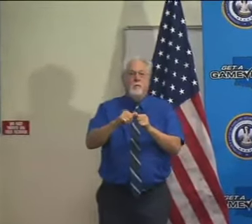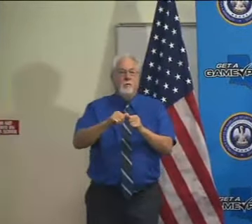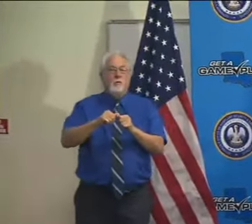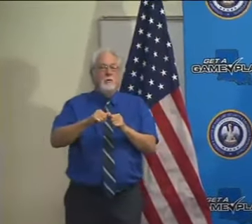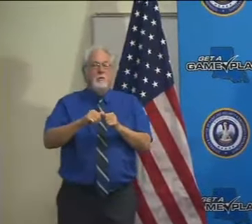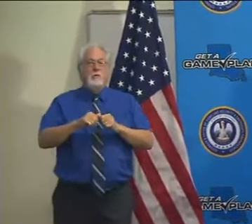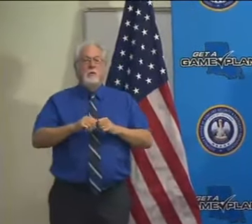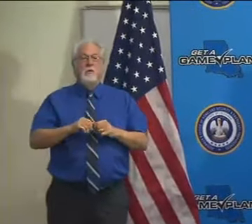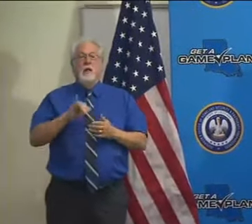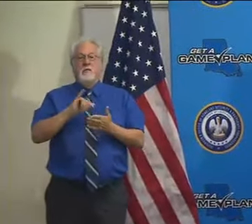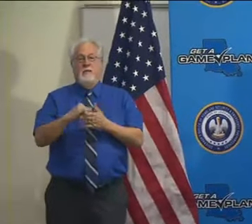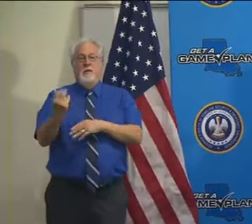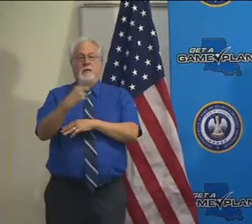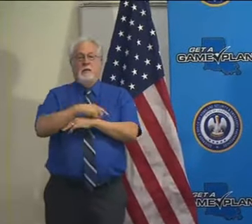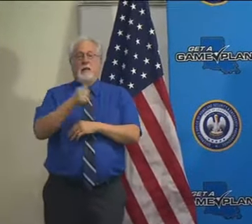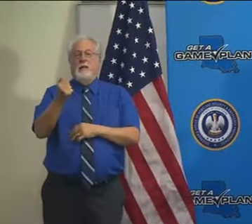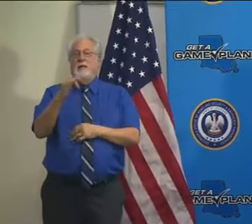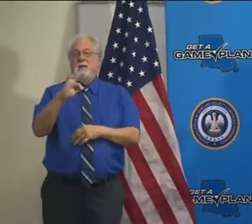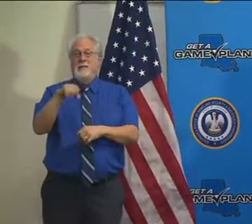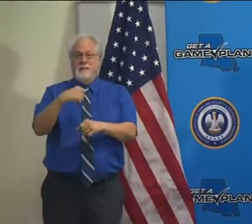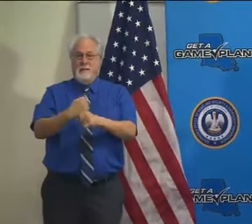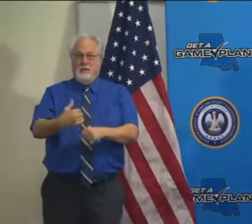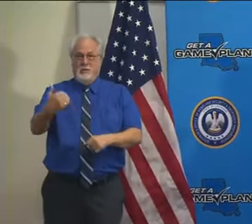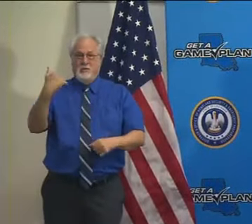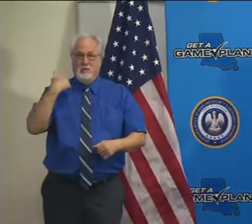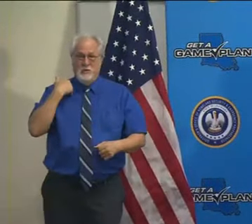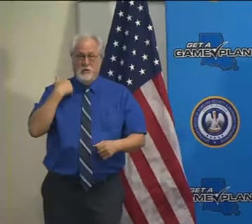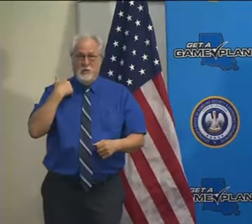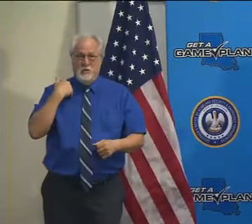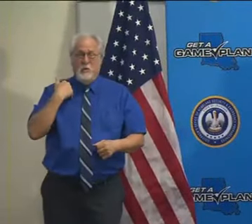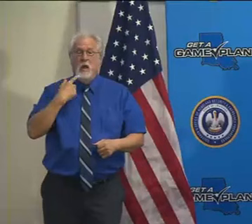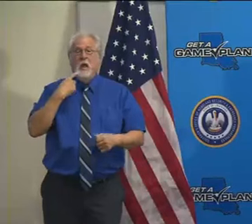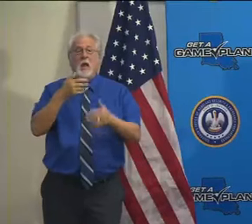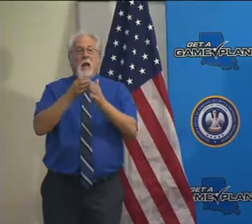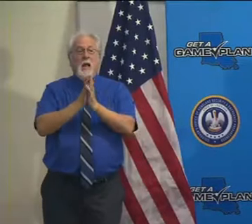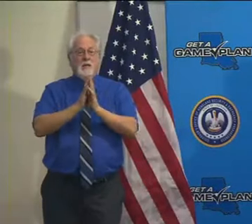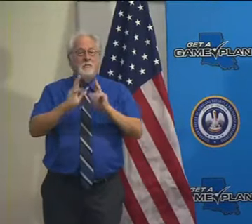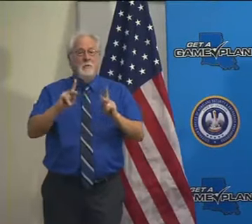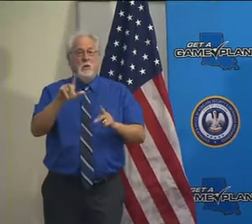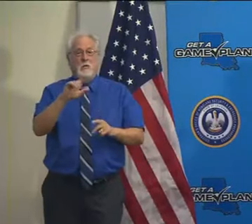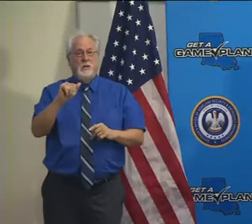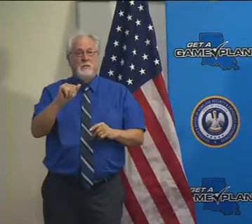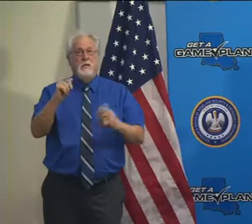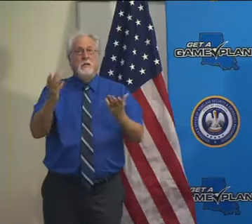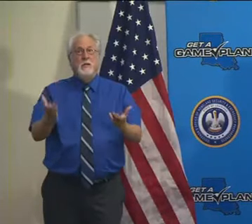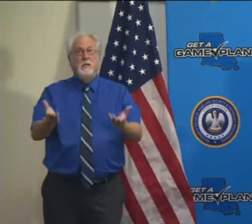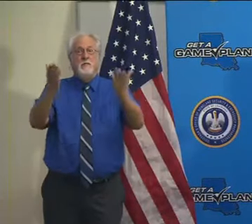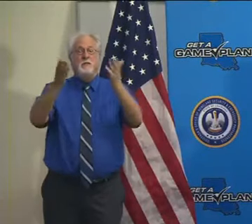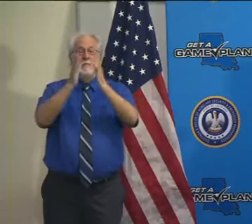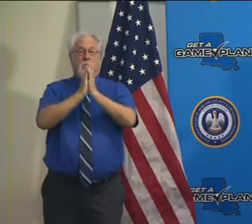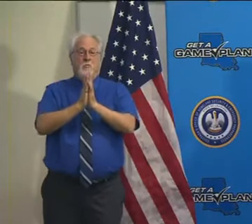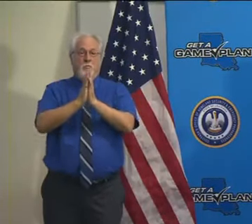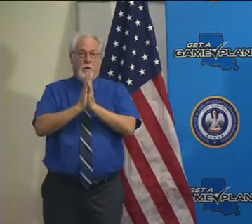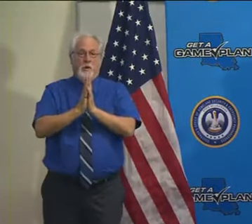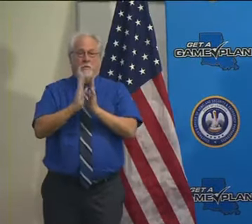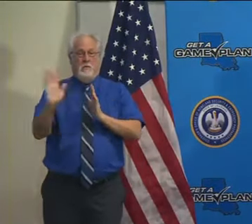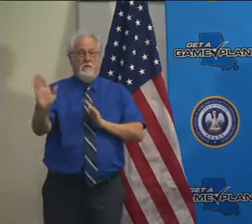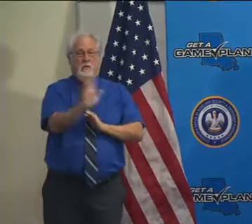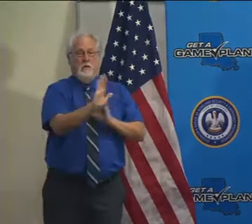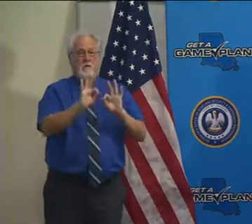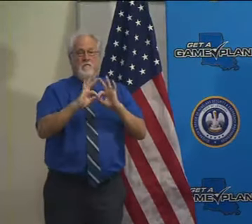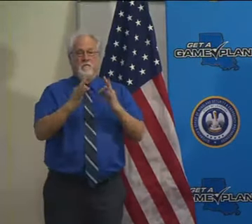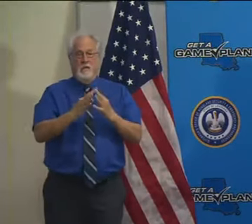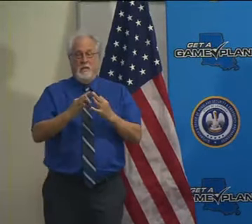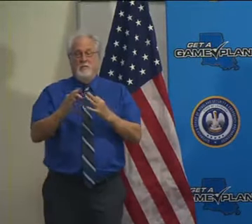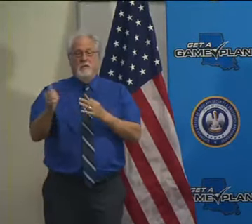that day 19 years ago. And I'll ask everyone in Louisiana to lift up in prayer the families who